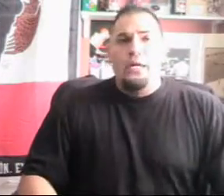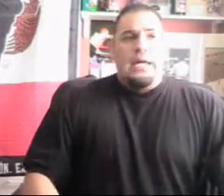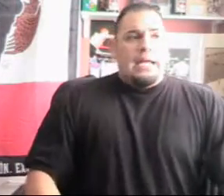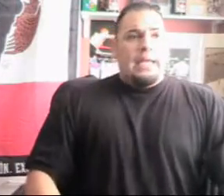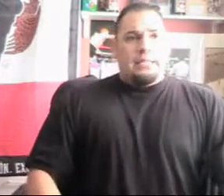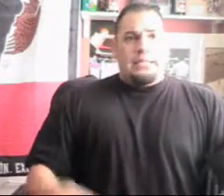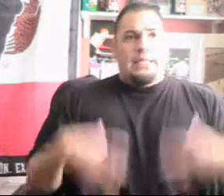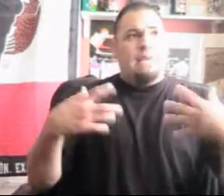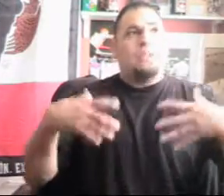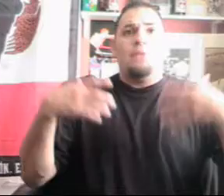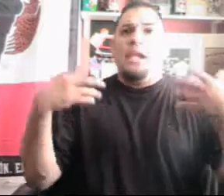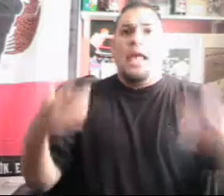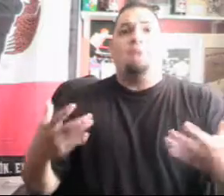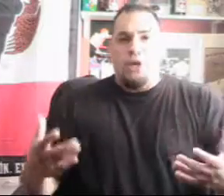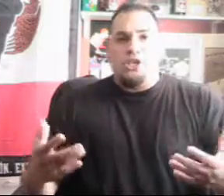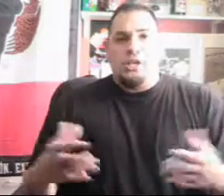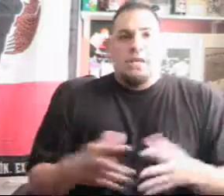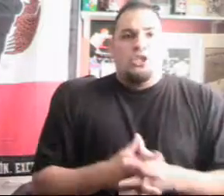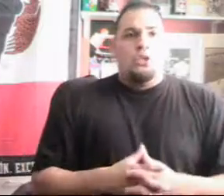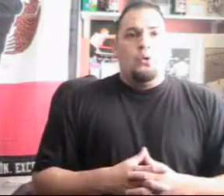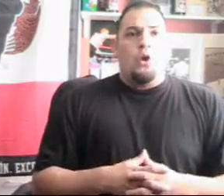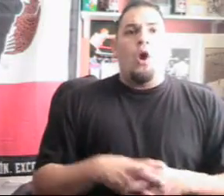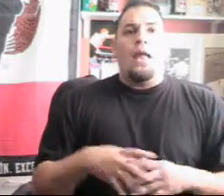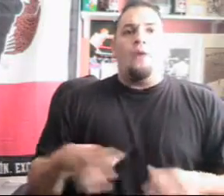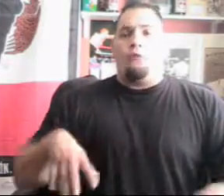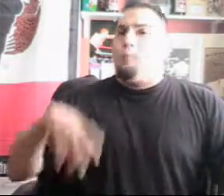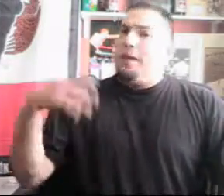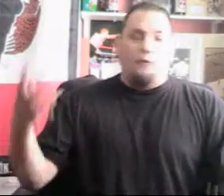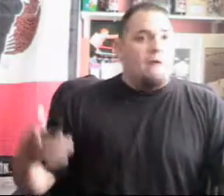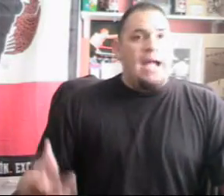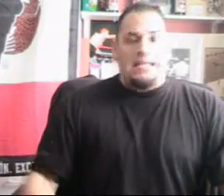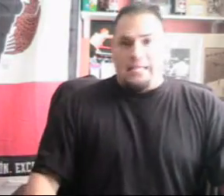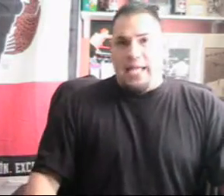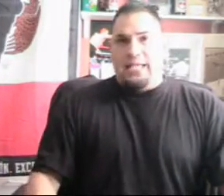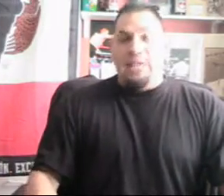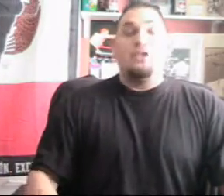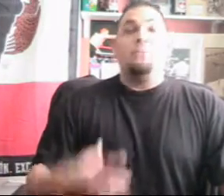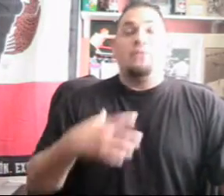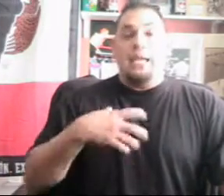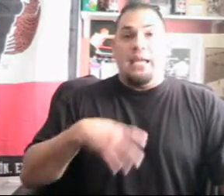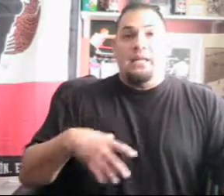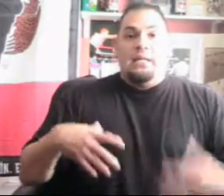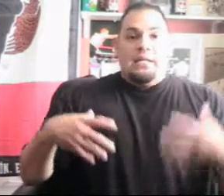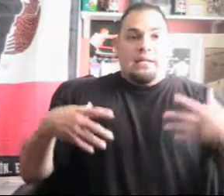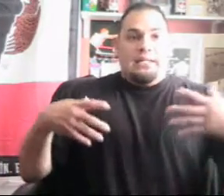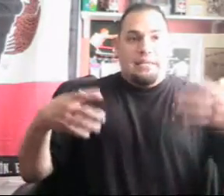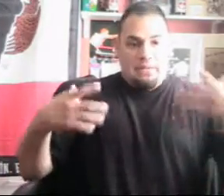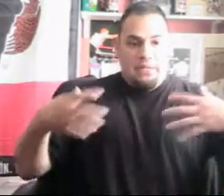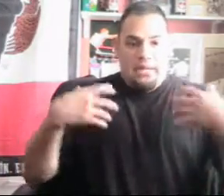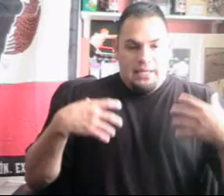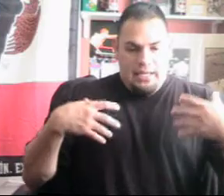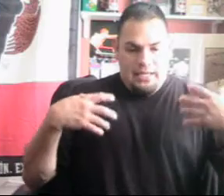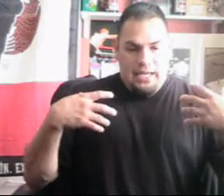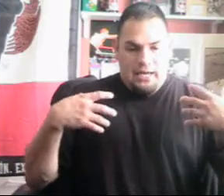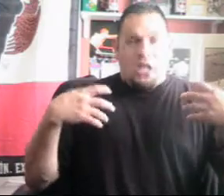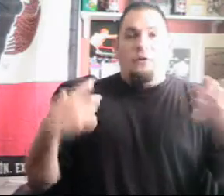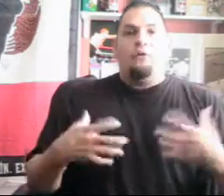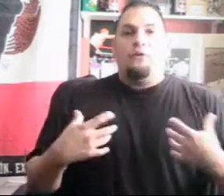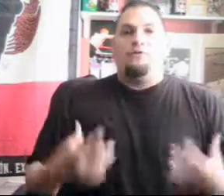gives them the leverage to call out for bigger fights and gives them the comfort of